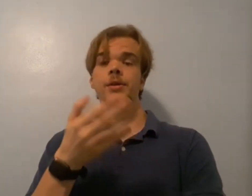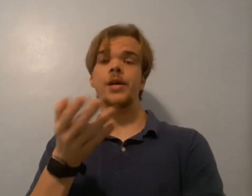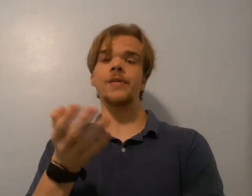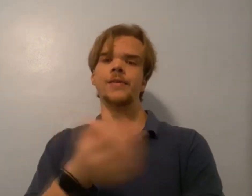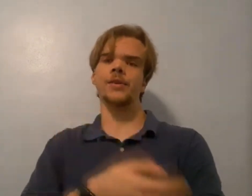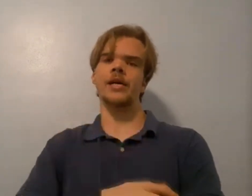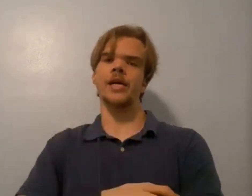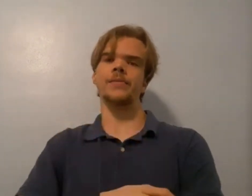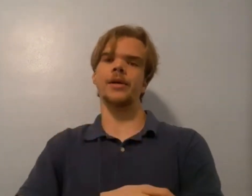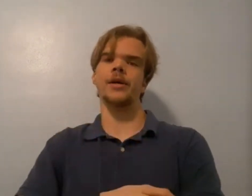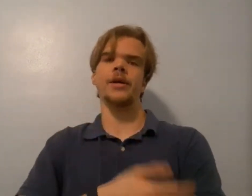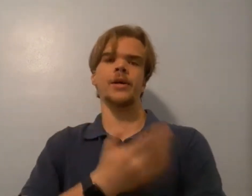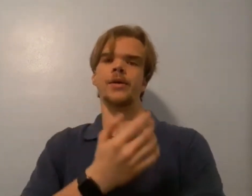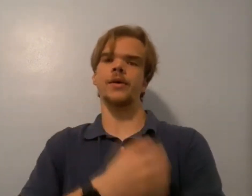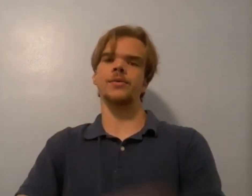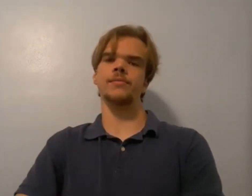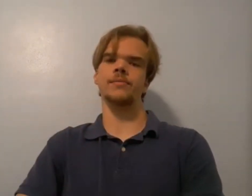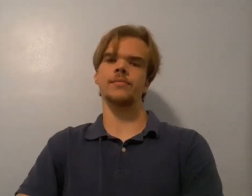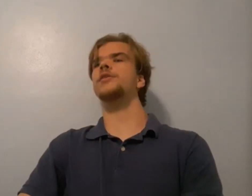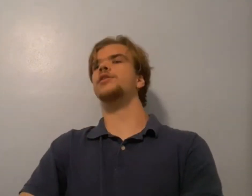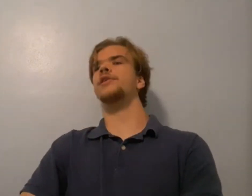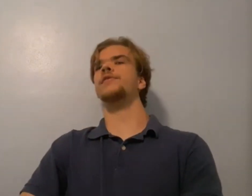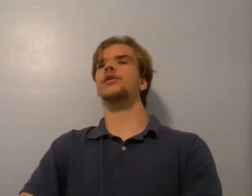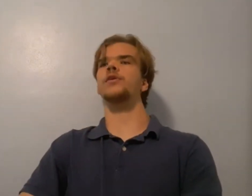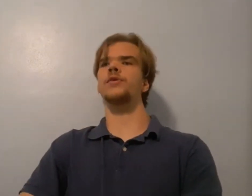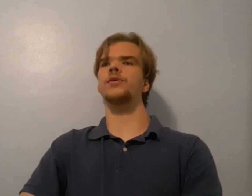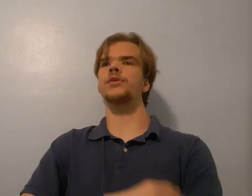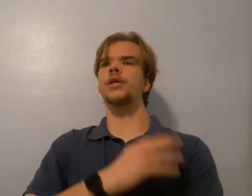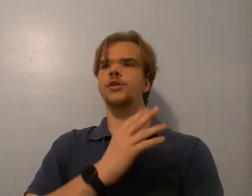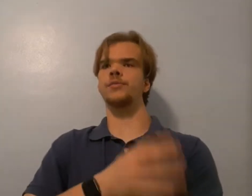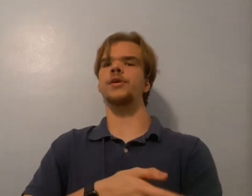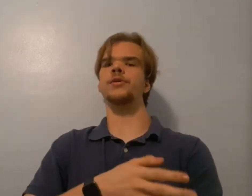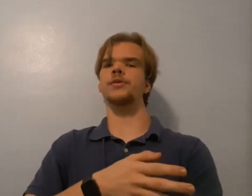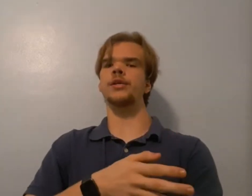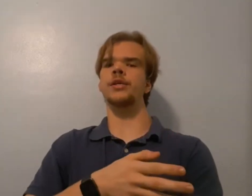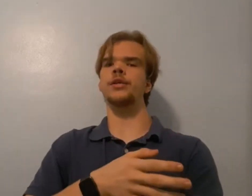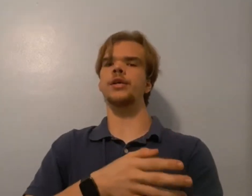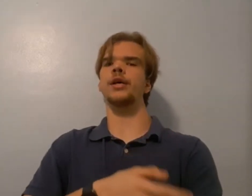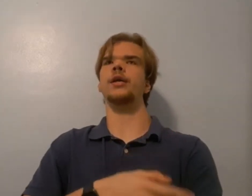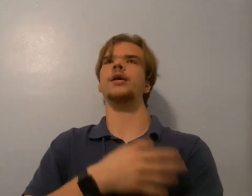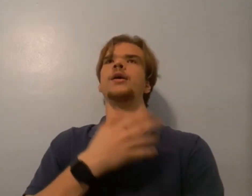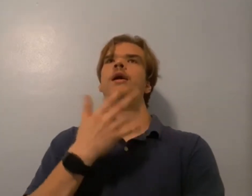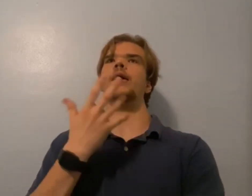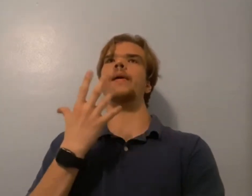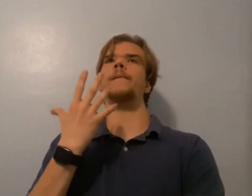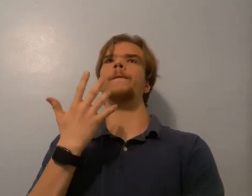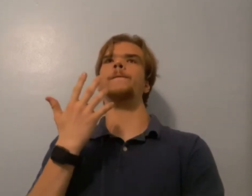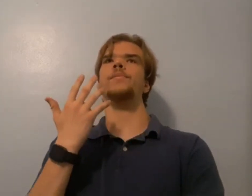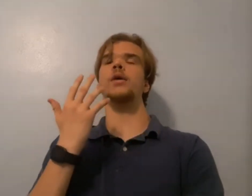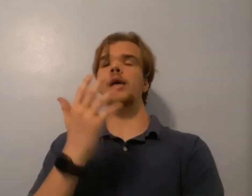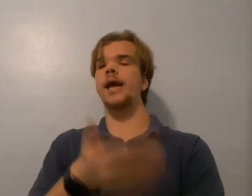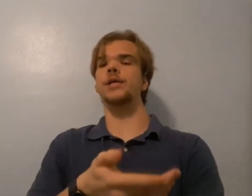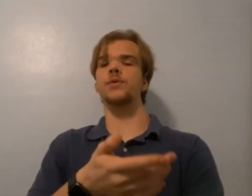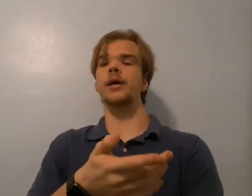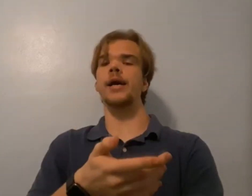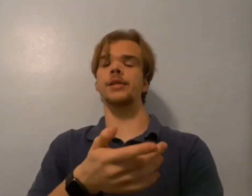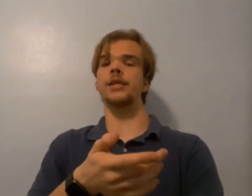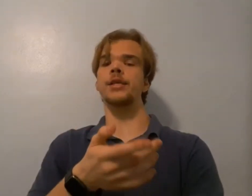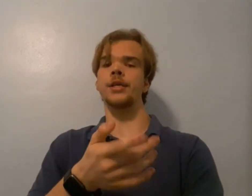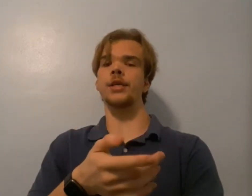I'll try for tonight, but who knows. This stuff includes instrumentals that he did, um, actual acts that he